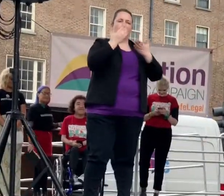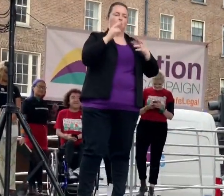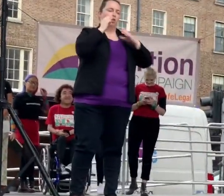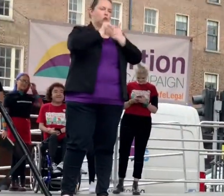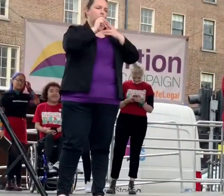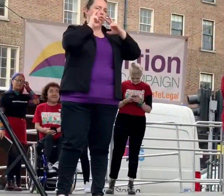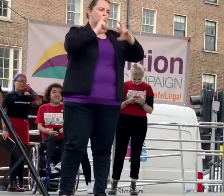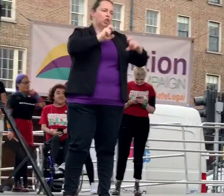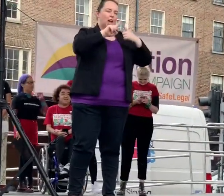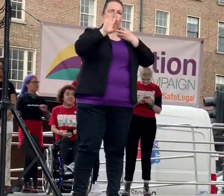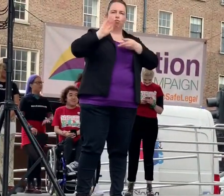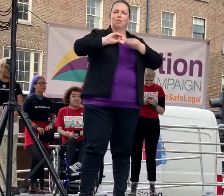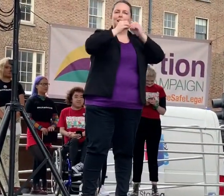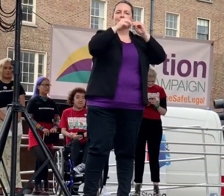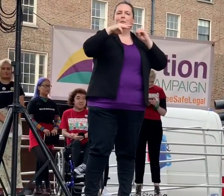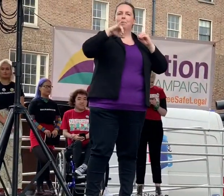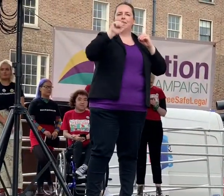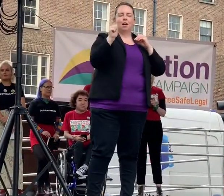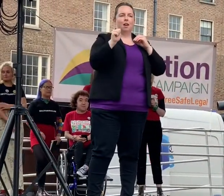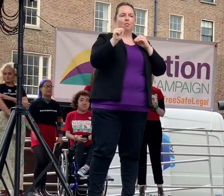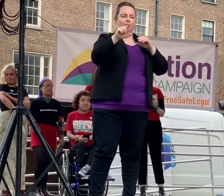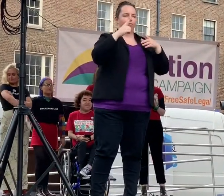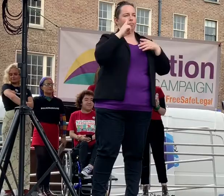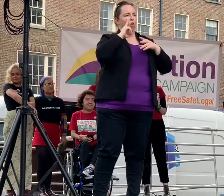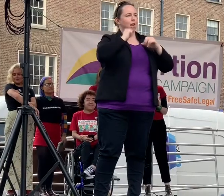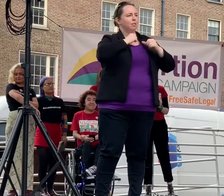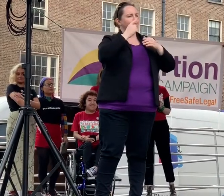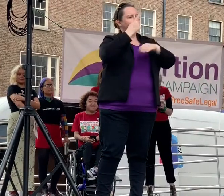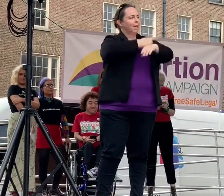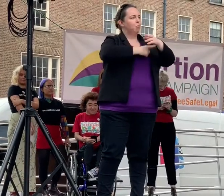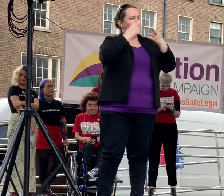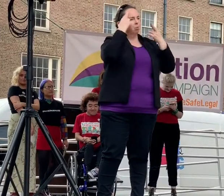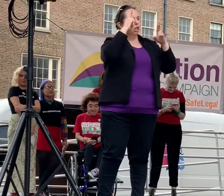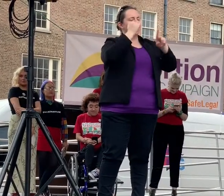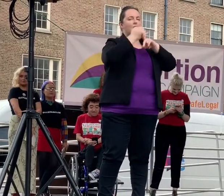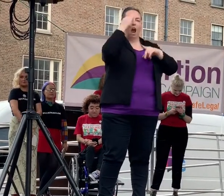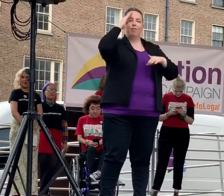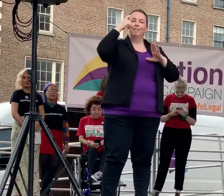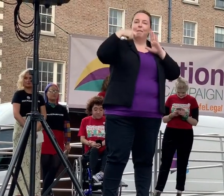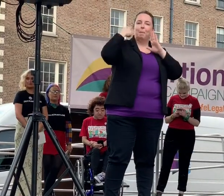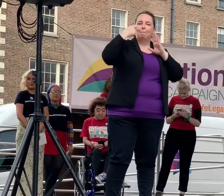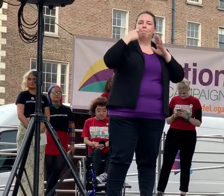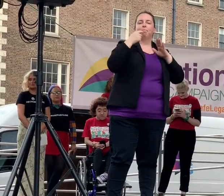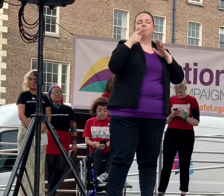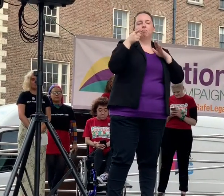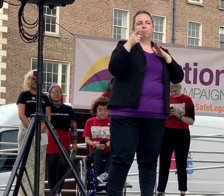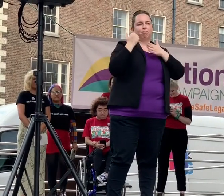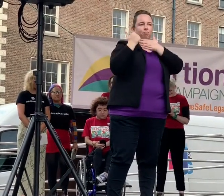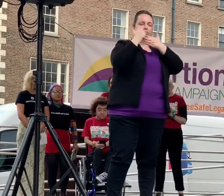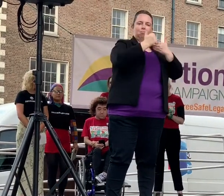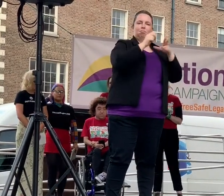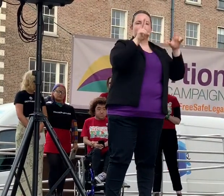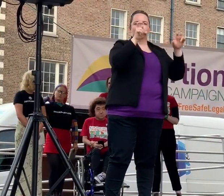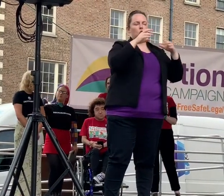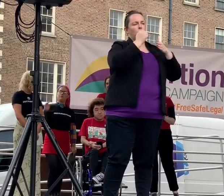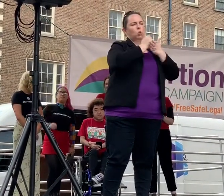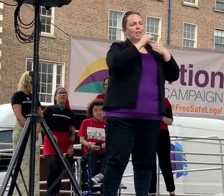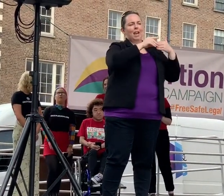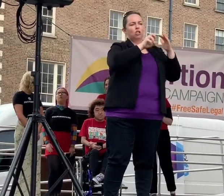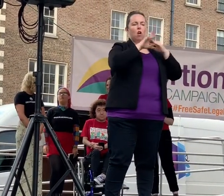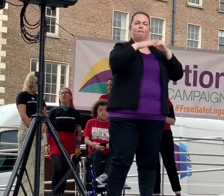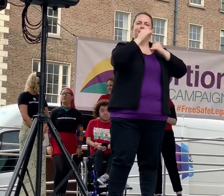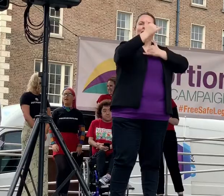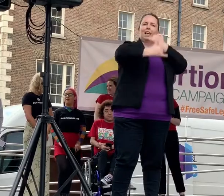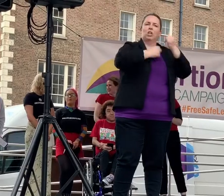and creative media exploring disabled representation in Irish film. Having been awarded the title of student leader of the year